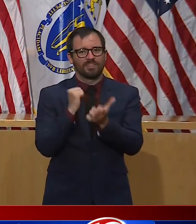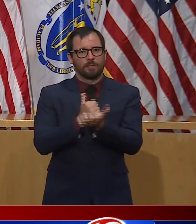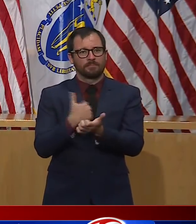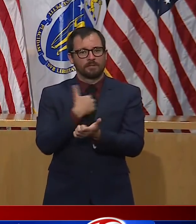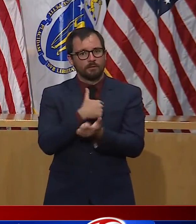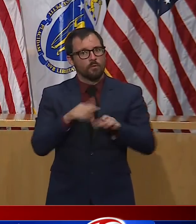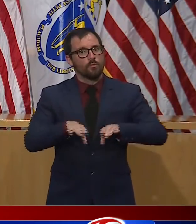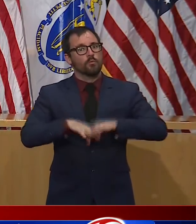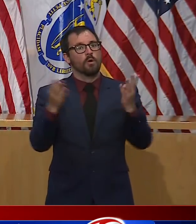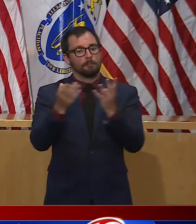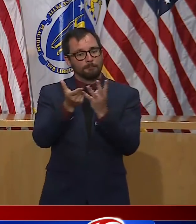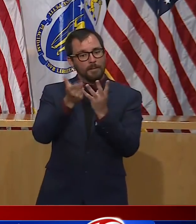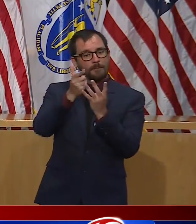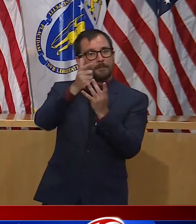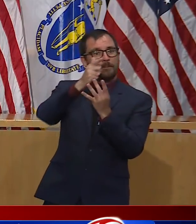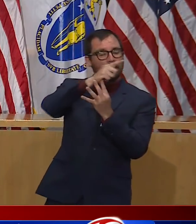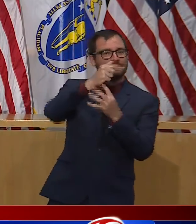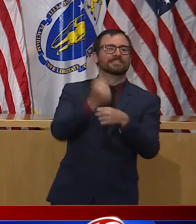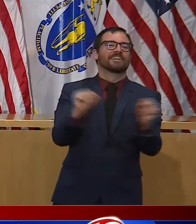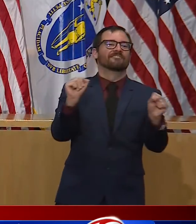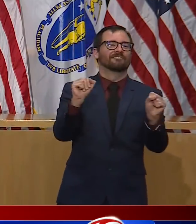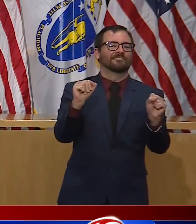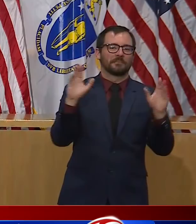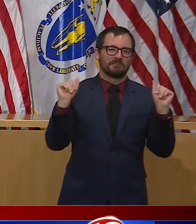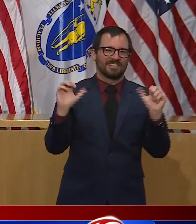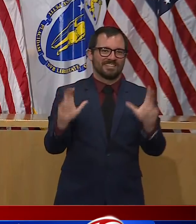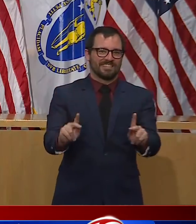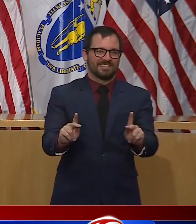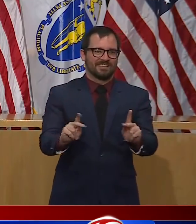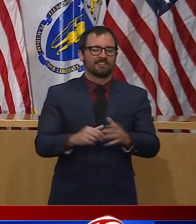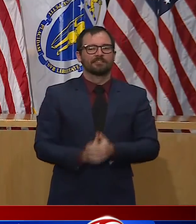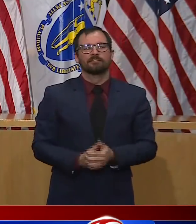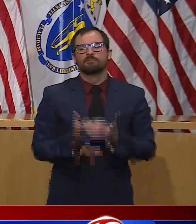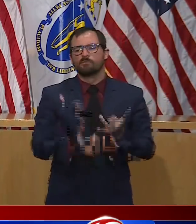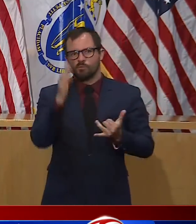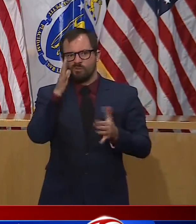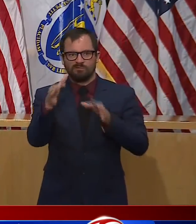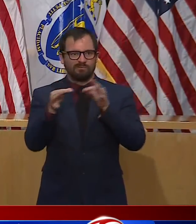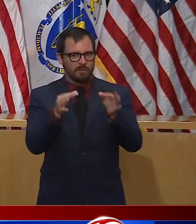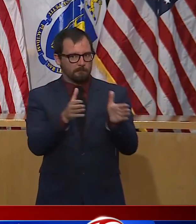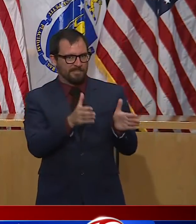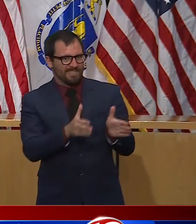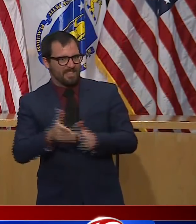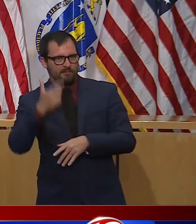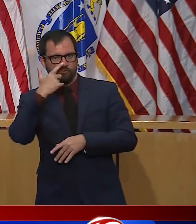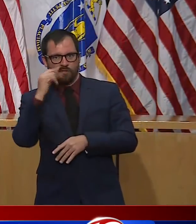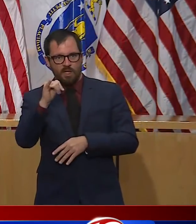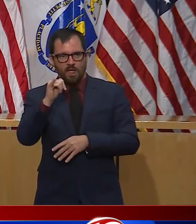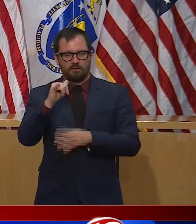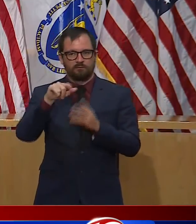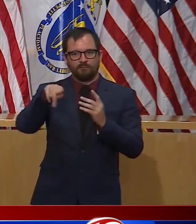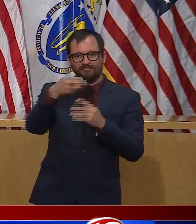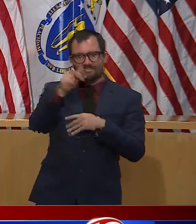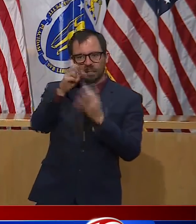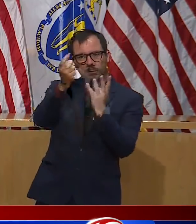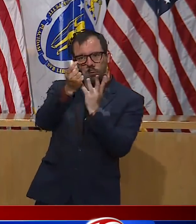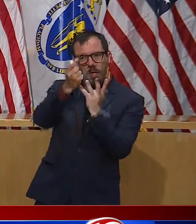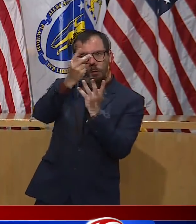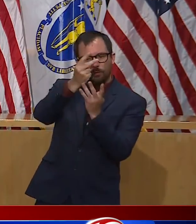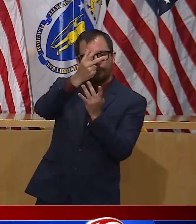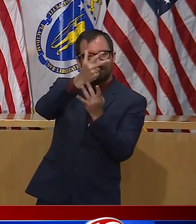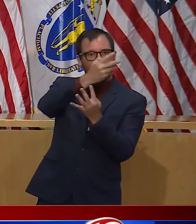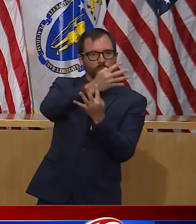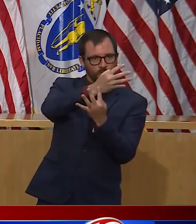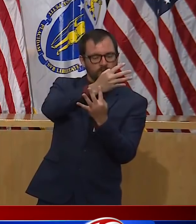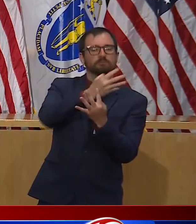These two will be inseparable, getting back to work and fighting COVID until there's a medical